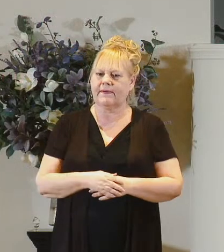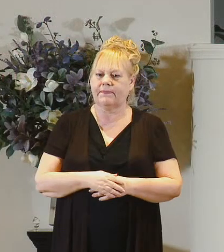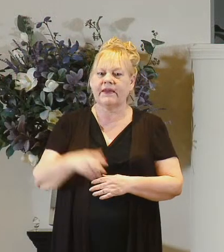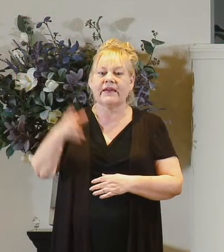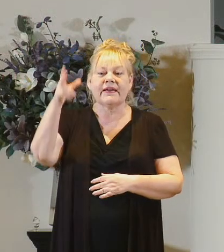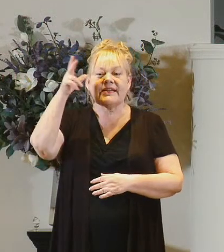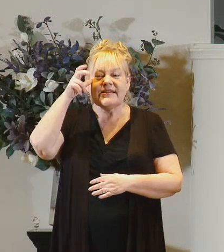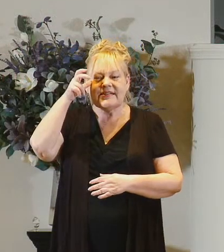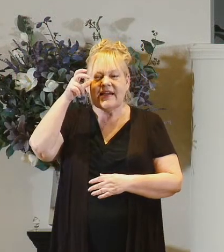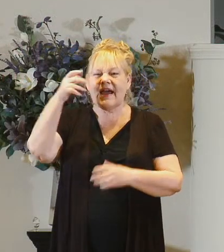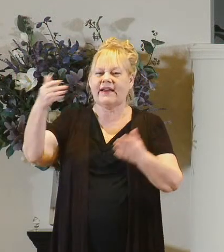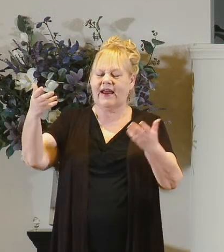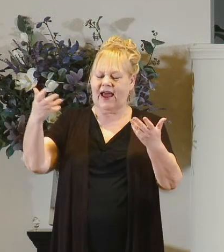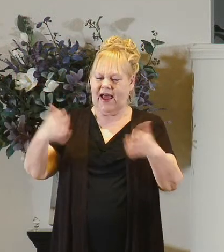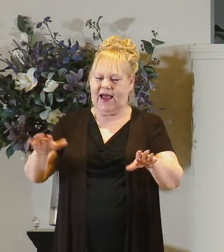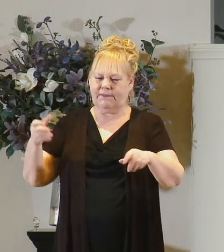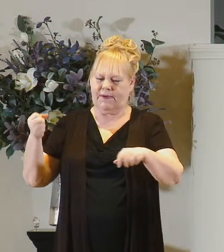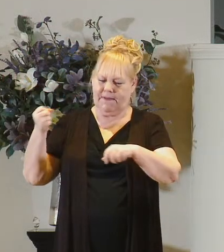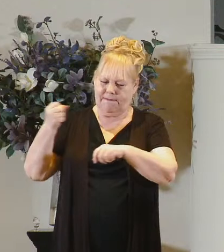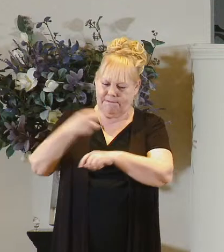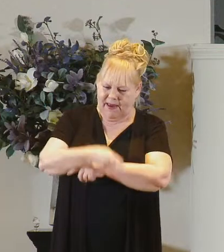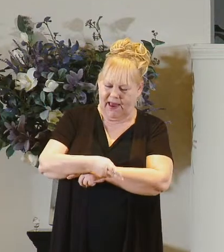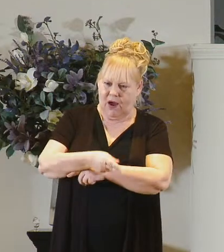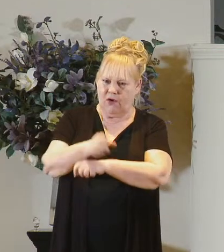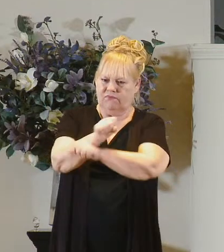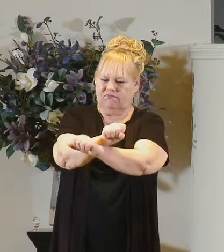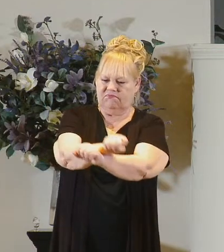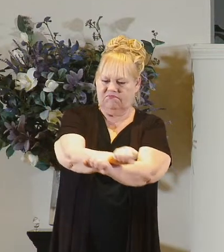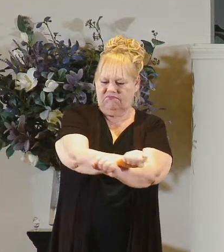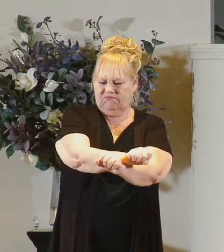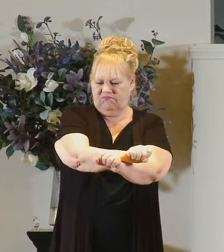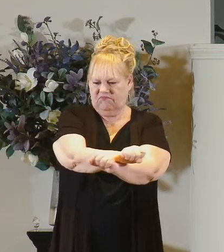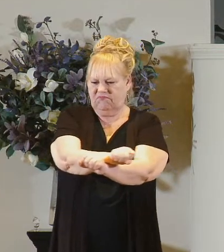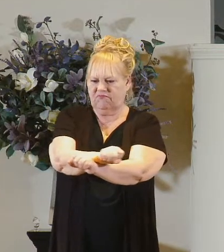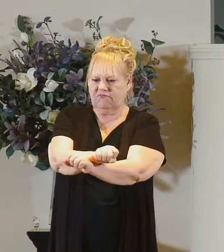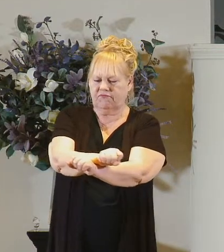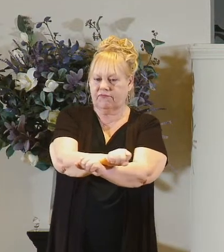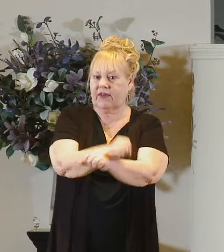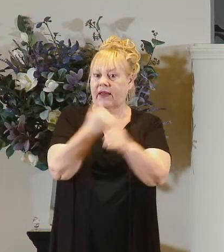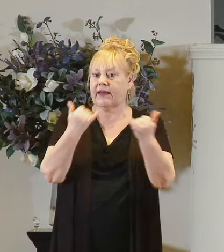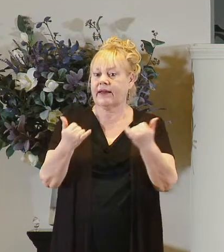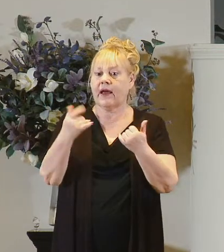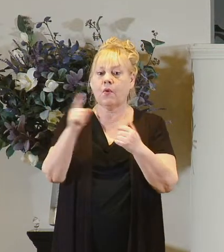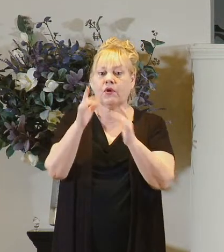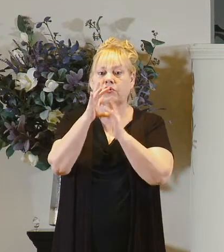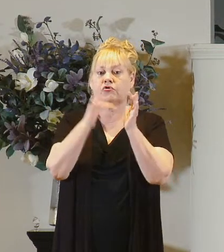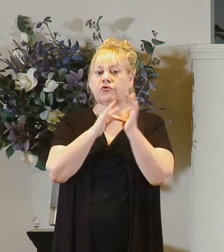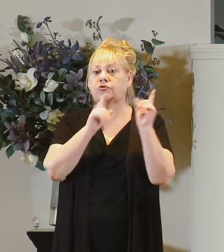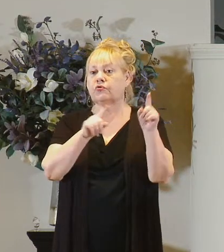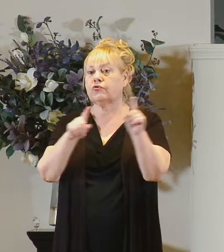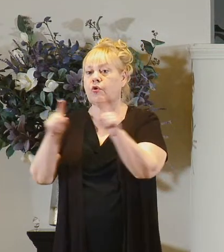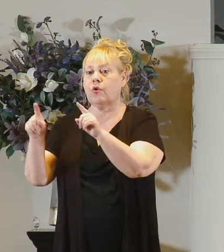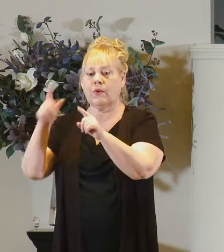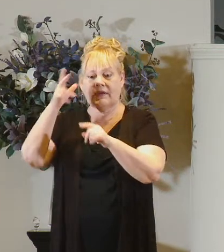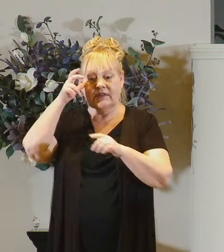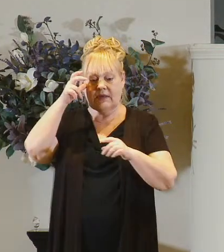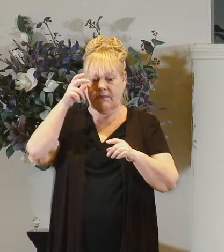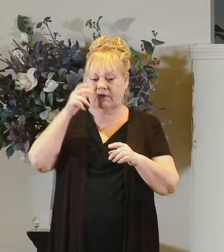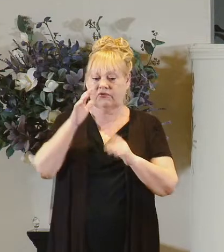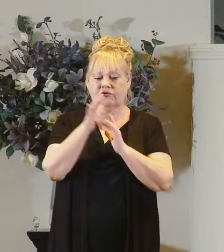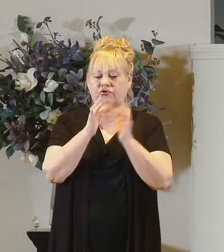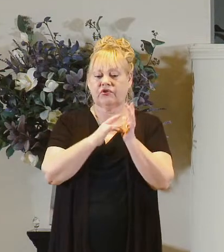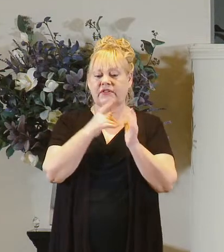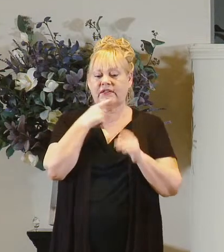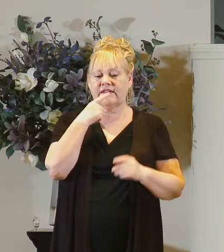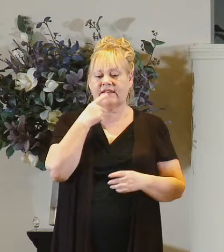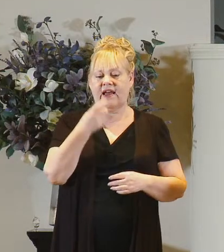satan has been bound and that's why now everywhere jesus goes when demons are present all he has to do